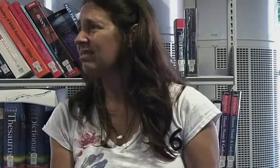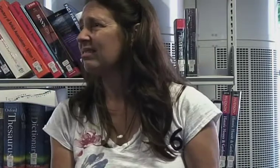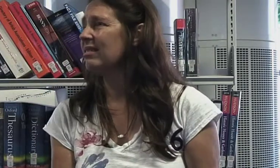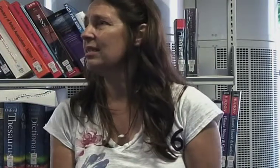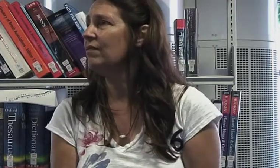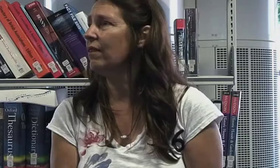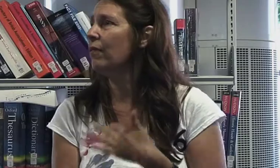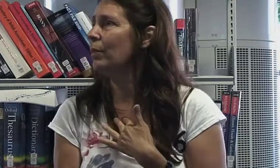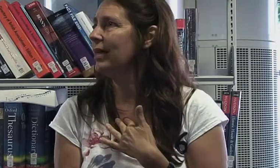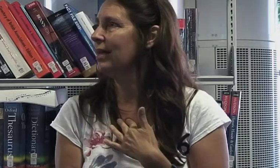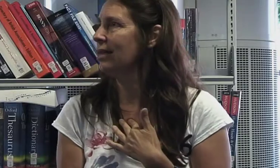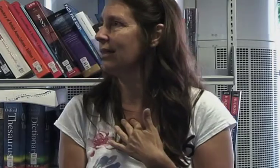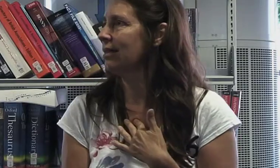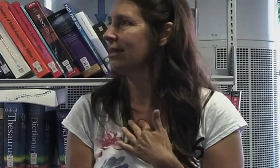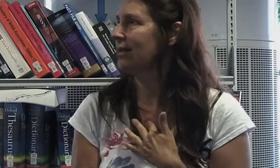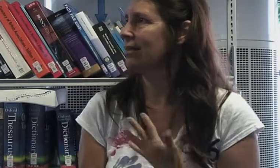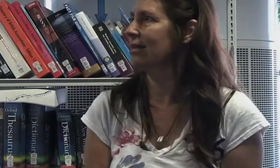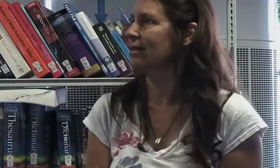So sometimes I can miss it, which is difficult sometimes.